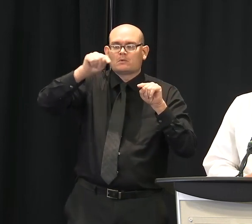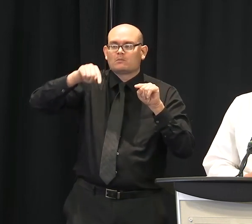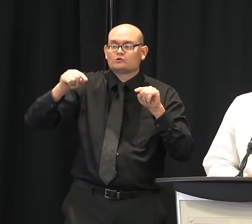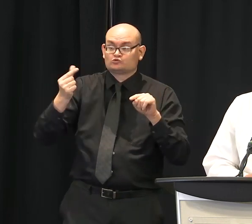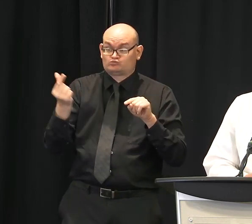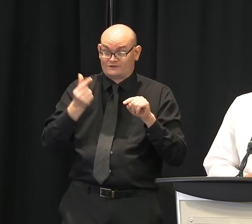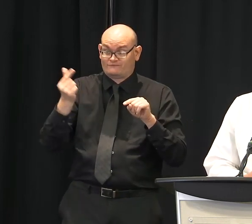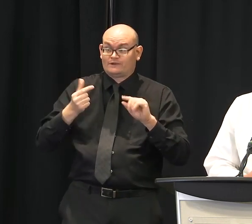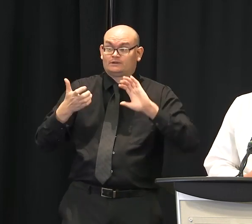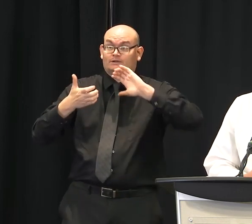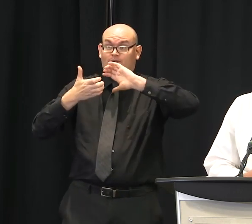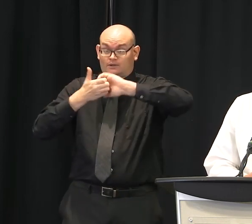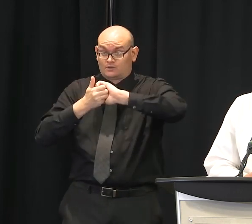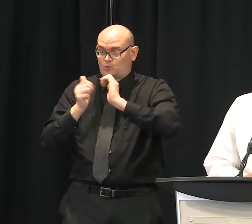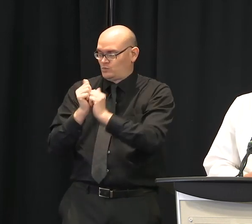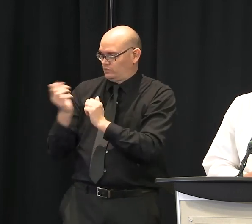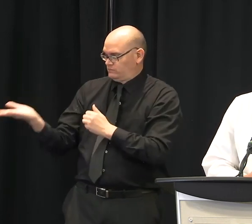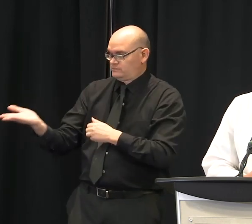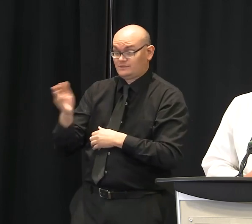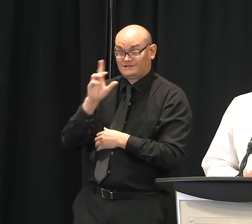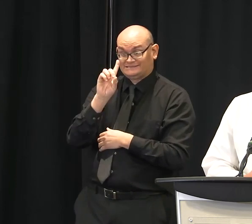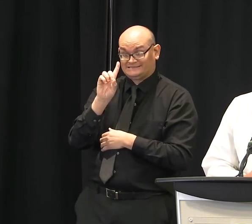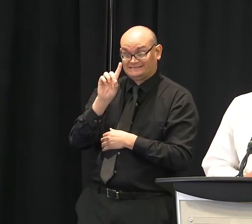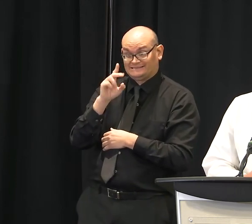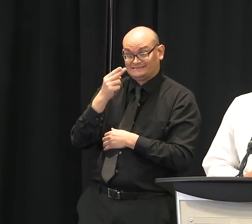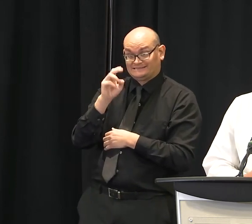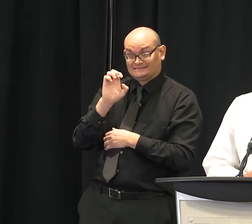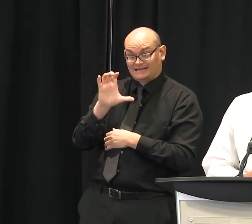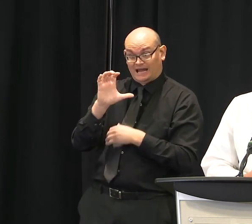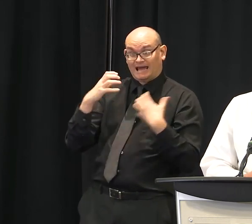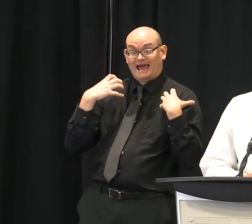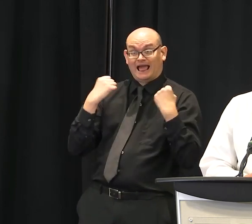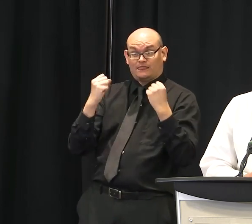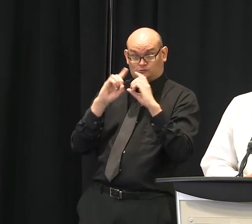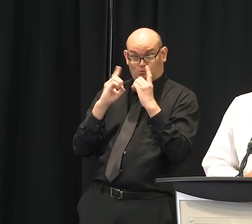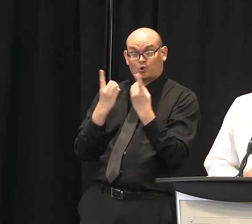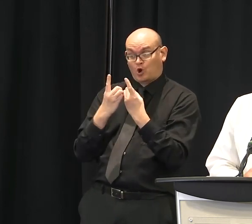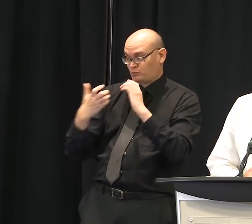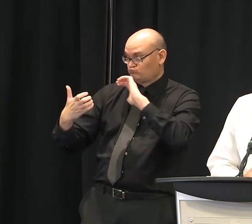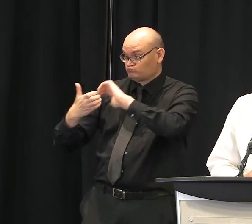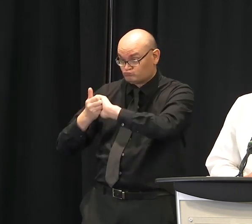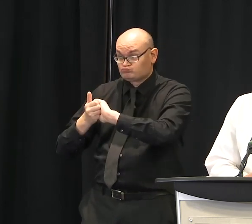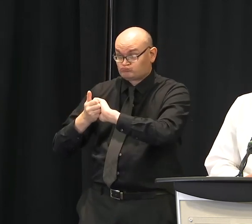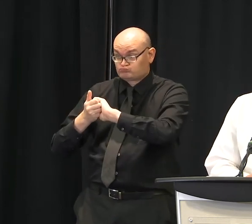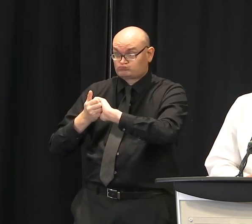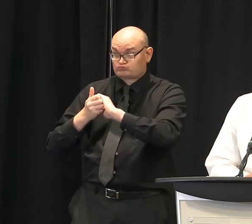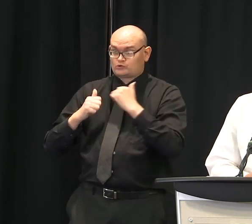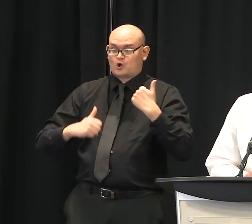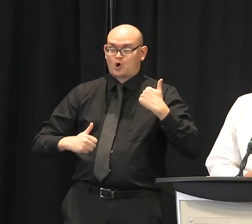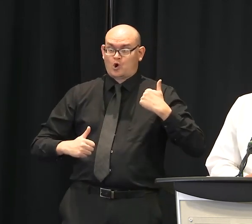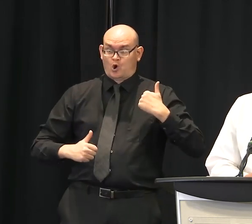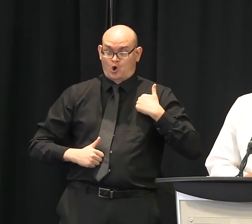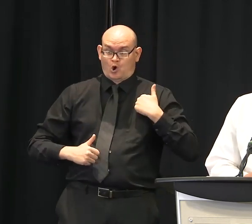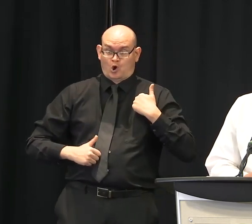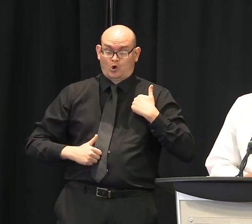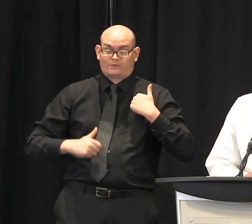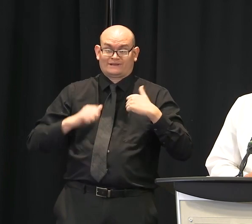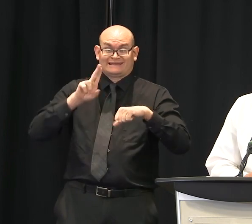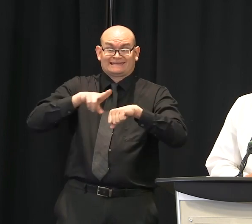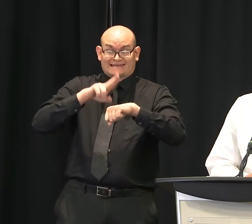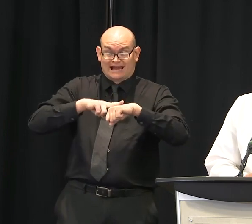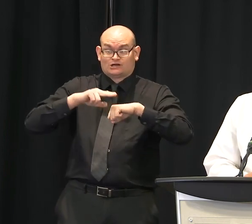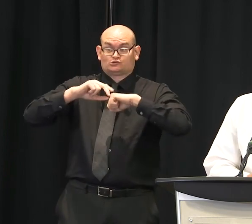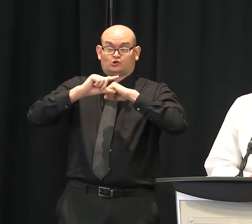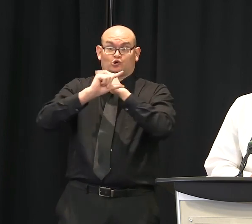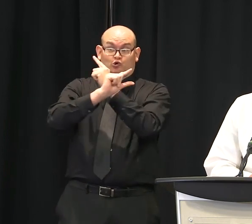completed four sites so far in both the upstate and Greenville and have had tremendous turnout at all sites.